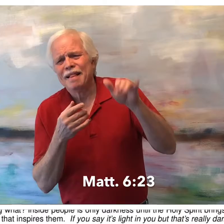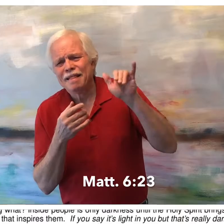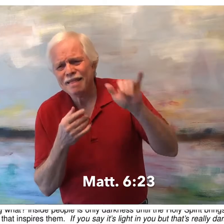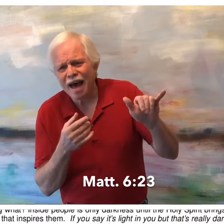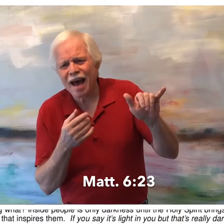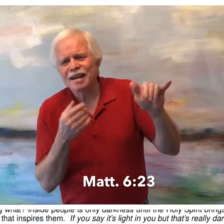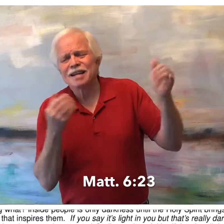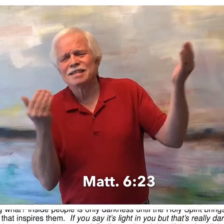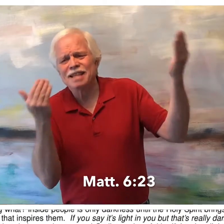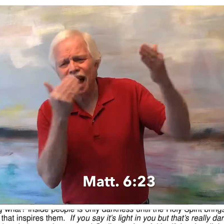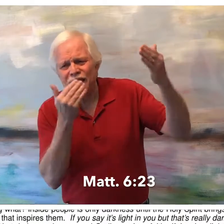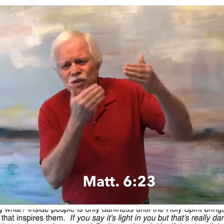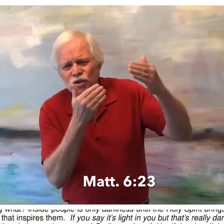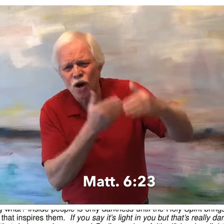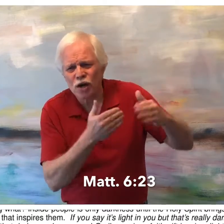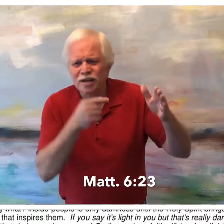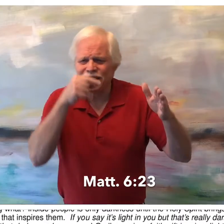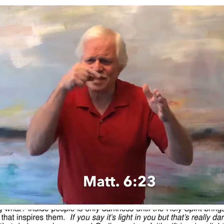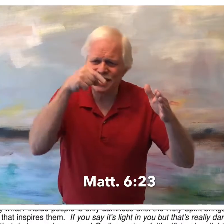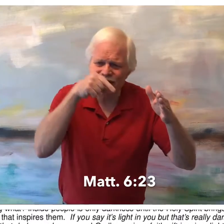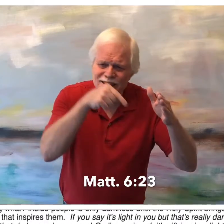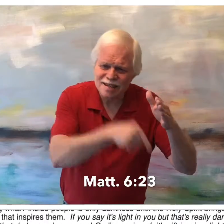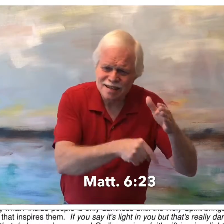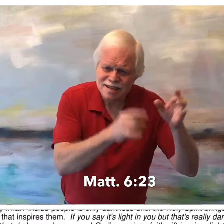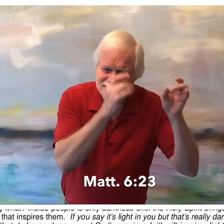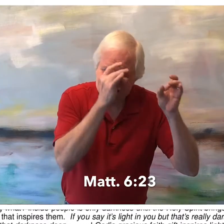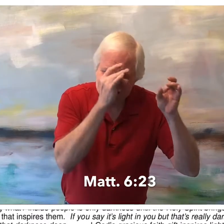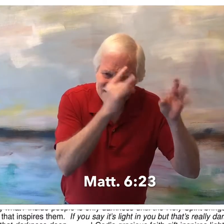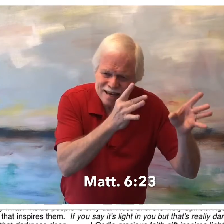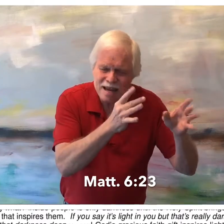that is that darkness deep.